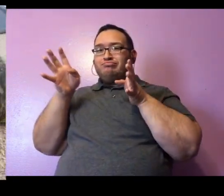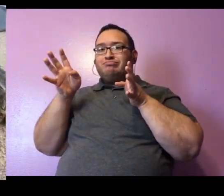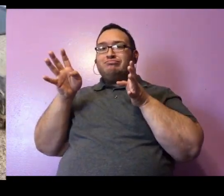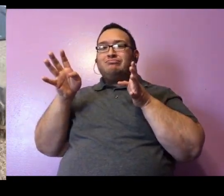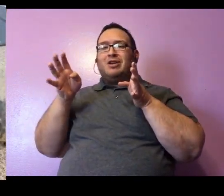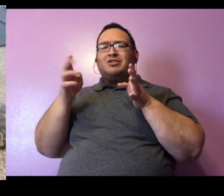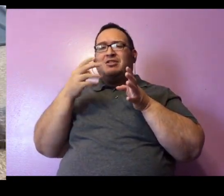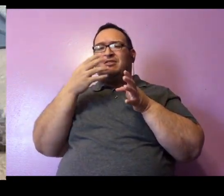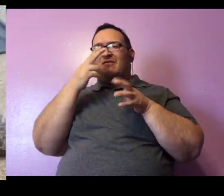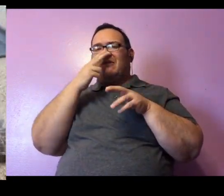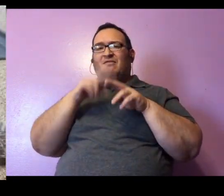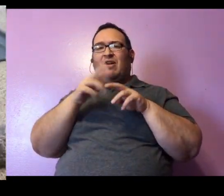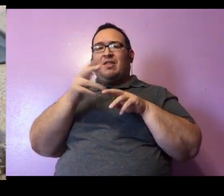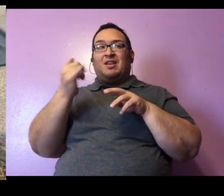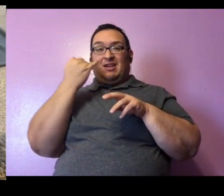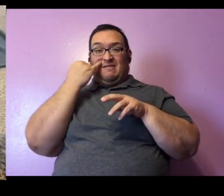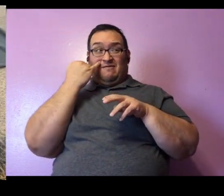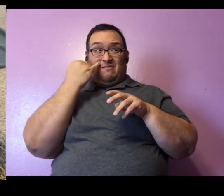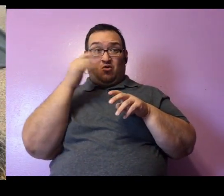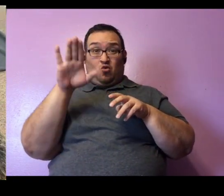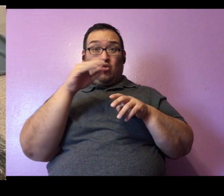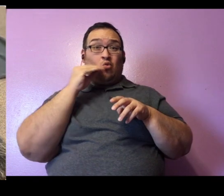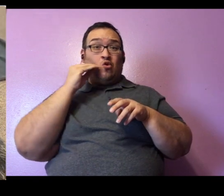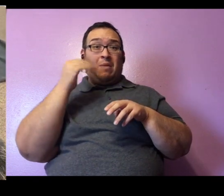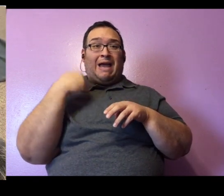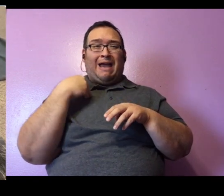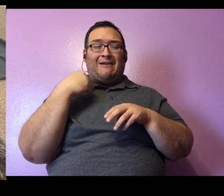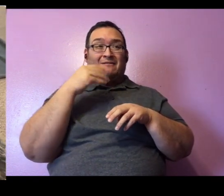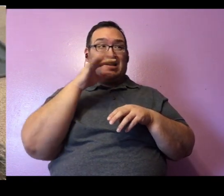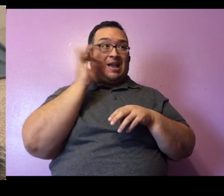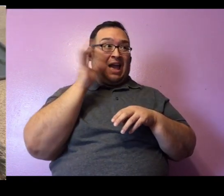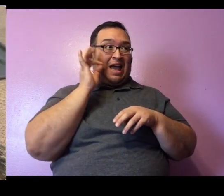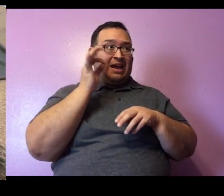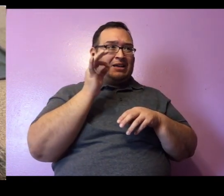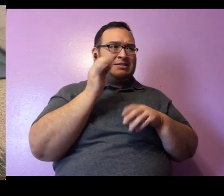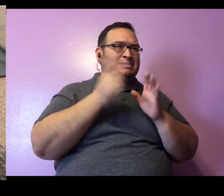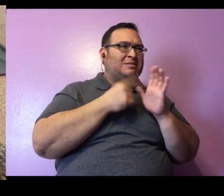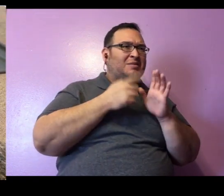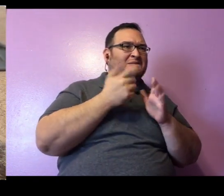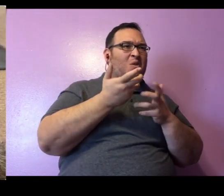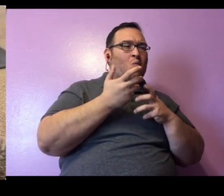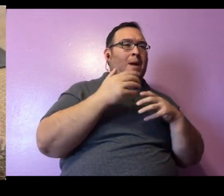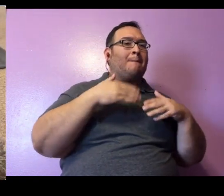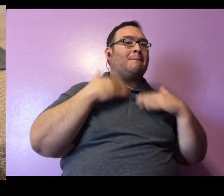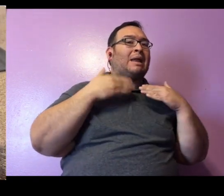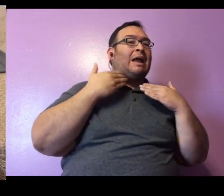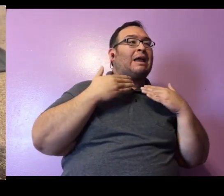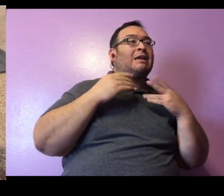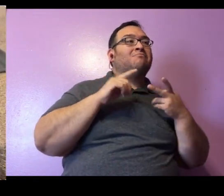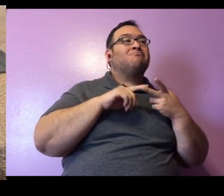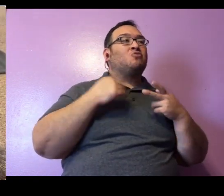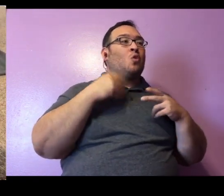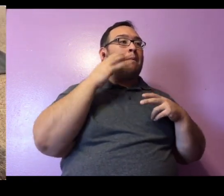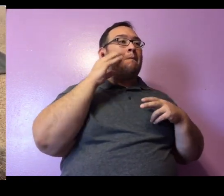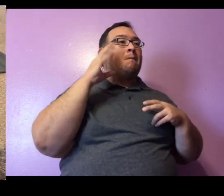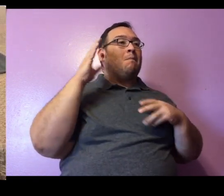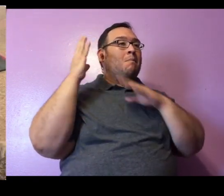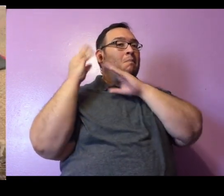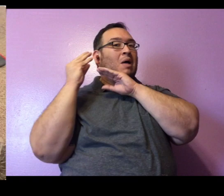of fun stuff with it. If you guys have any cats at home you know that sometimes they'll need pillows and blankies where they kind of do the stuffing back and forth. She does